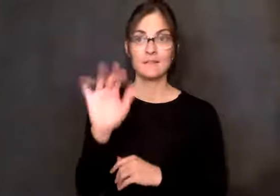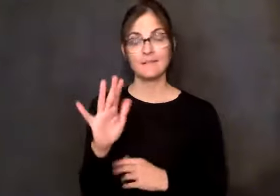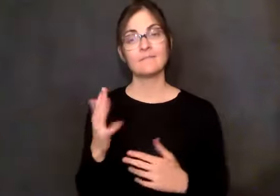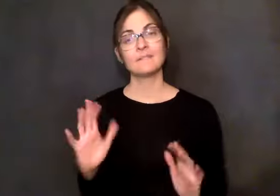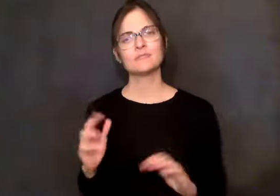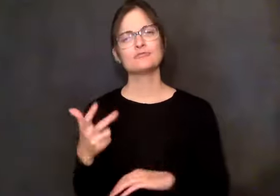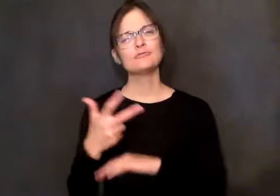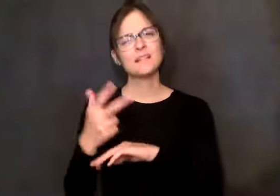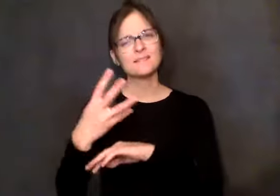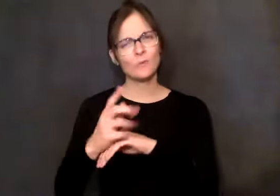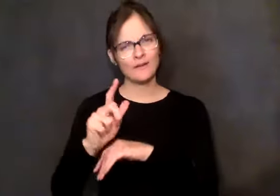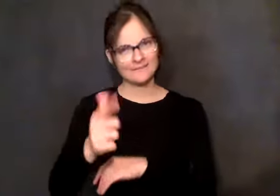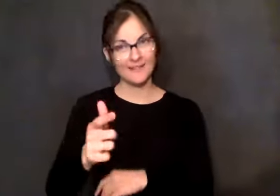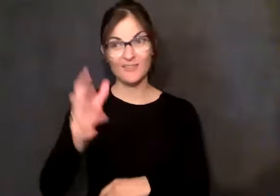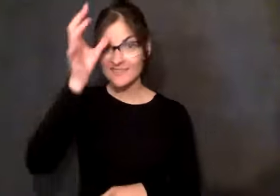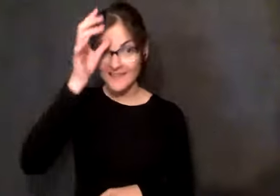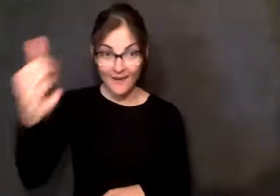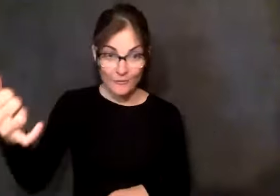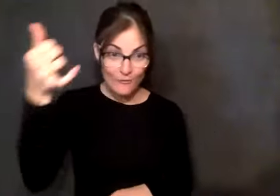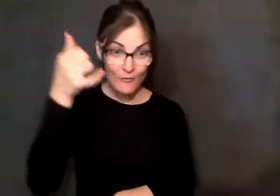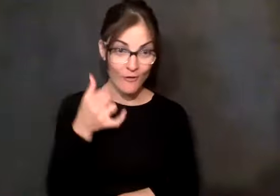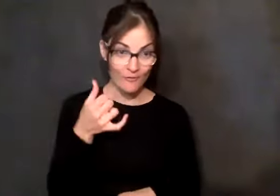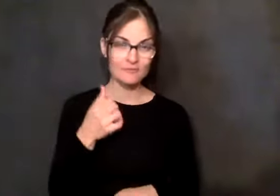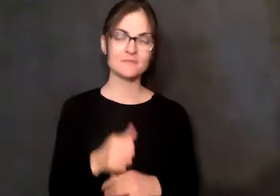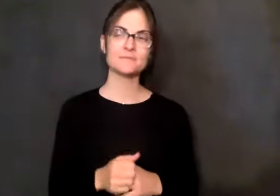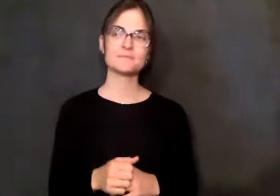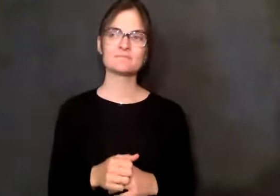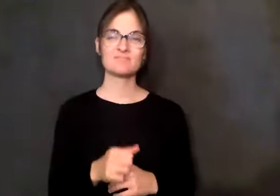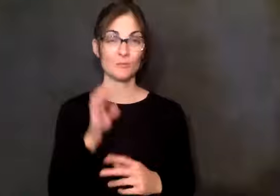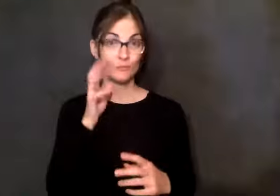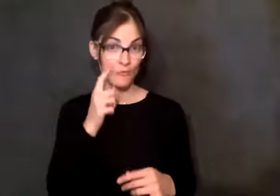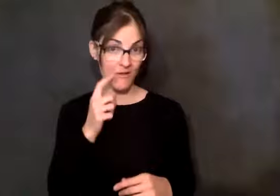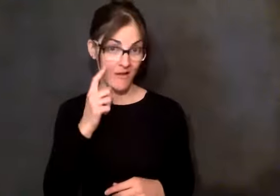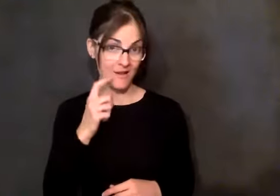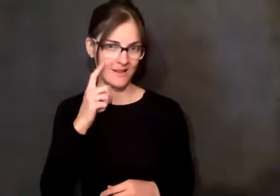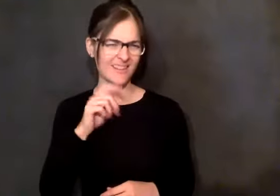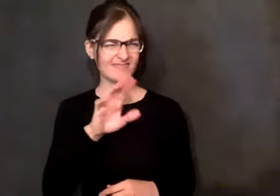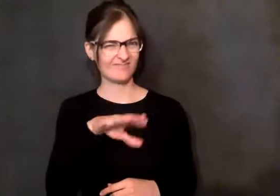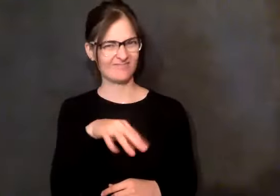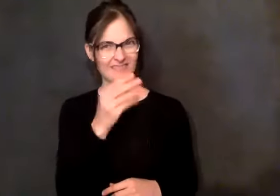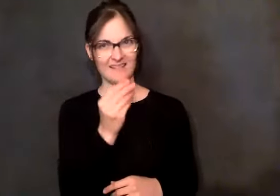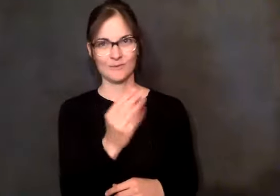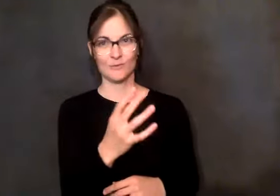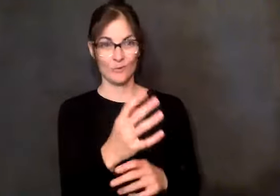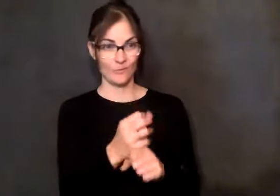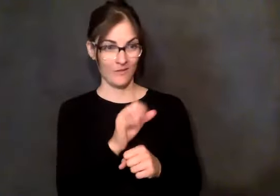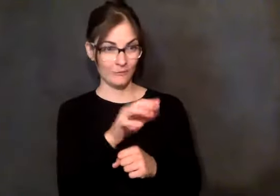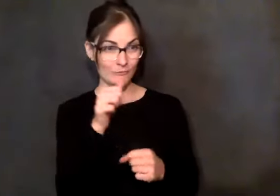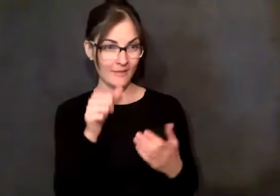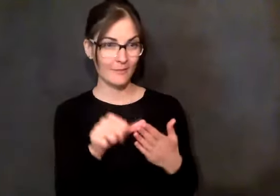And he said, Son, he said, I want to tell you. He said, I got your letter. He said, It's the most beautiful thing I've ever received in my life. He said, This is